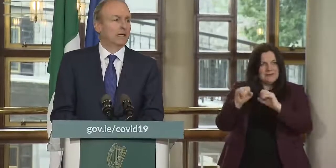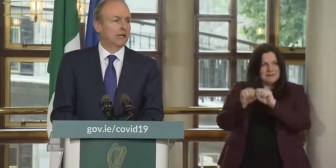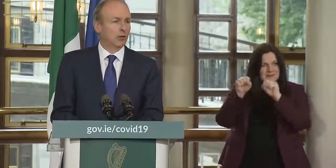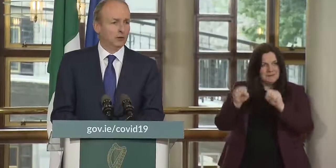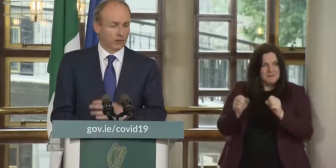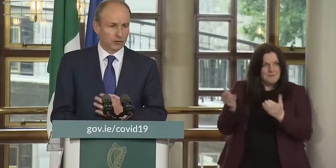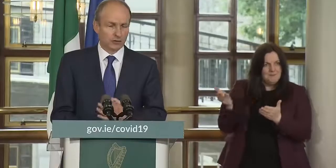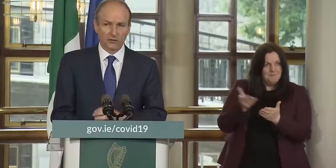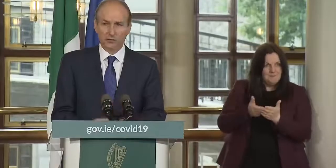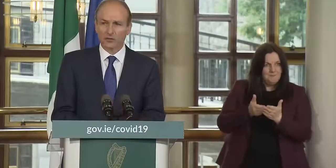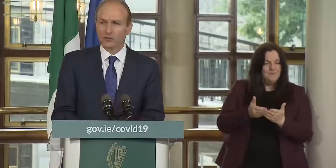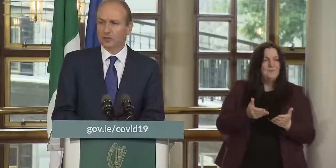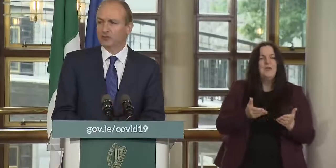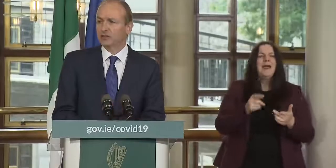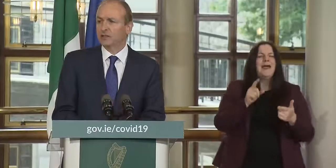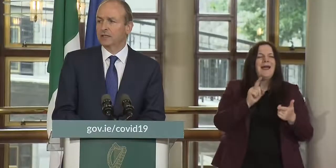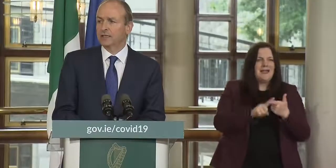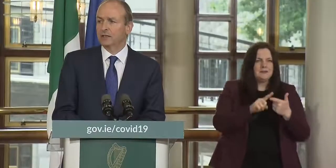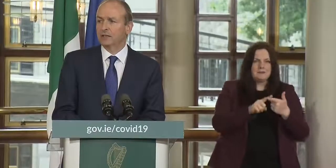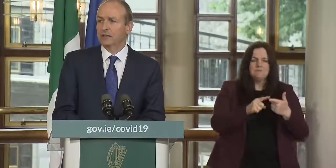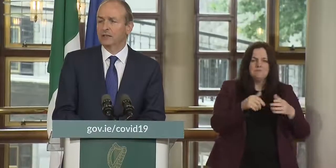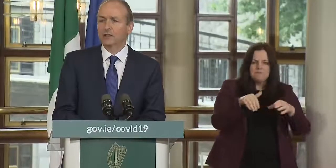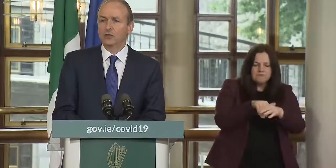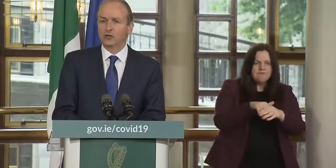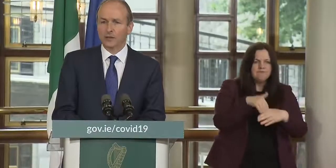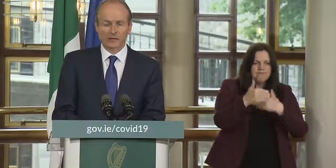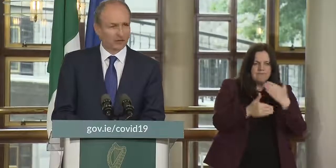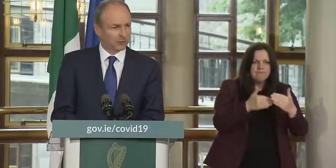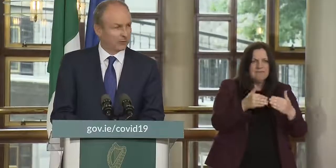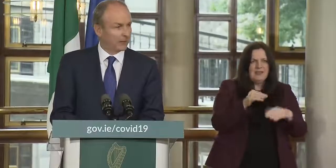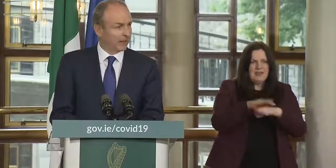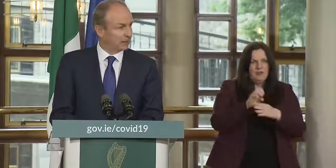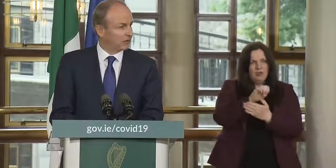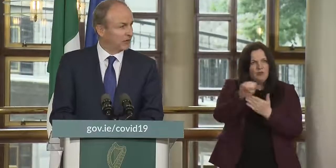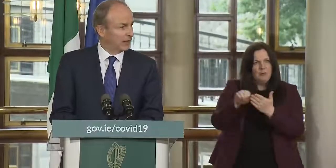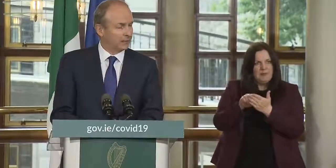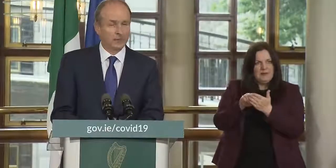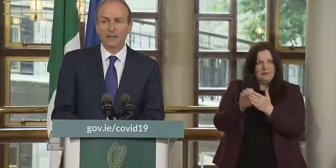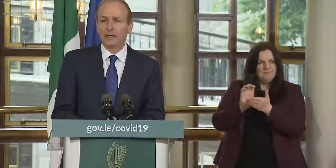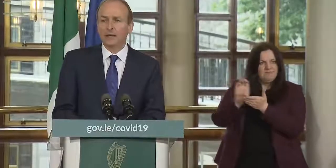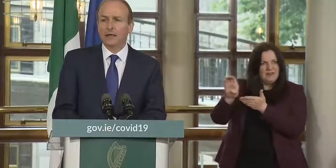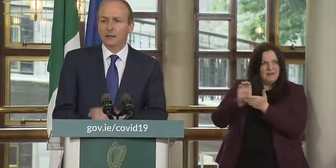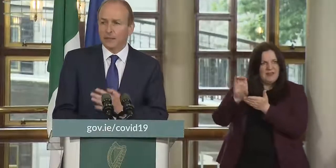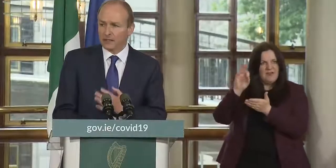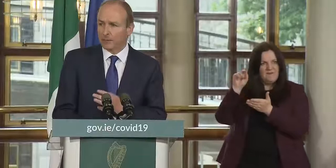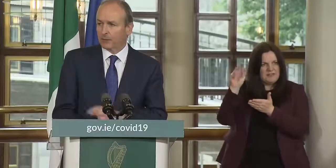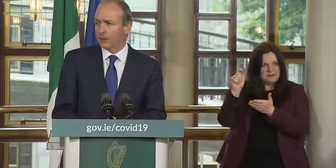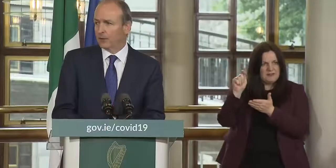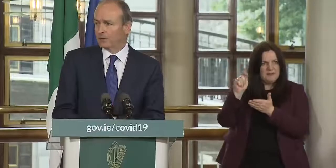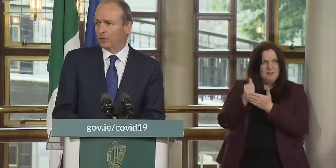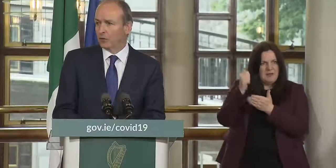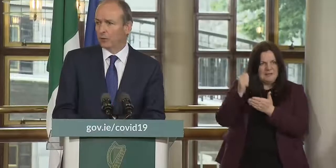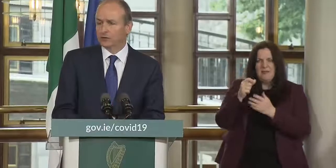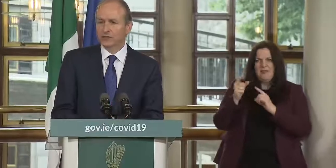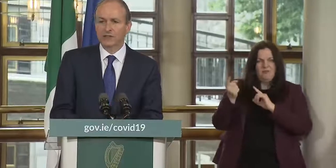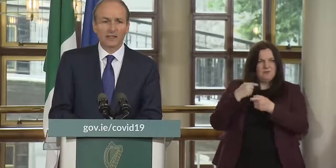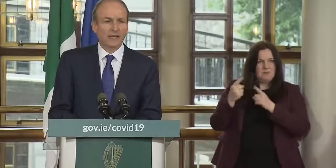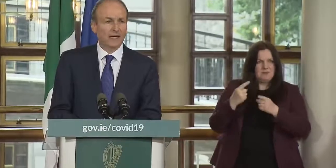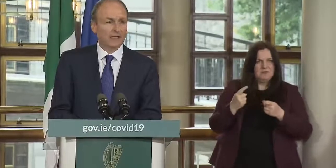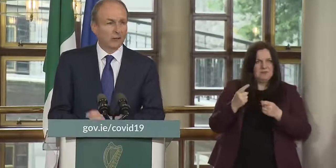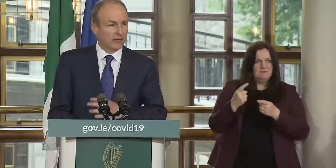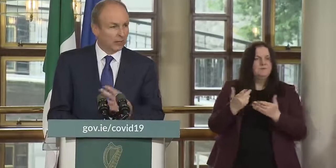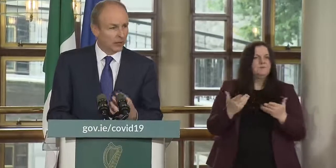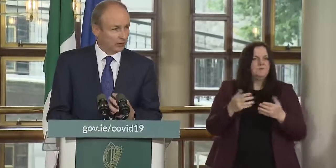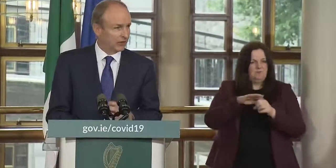and also the country's participation in the european investment banks and pandemic response in other words